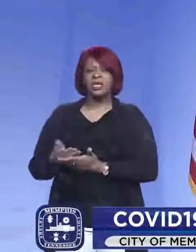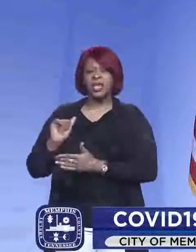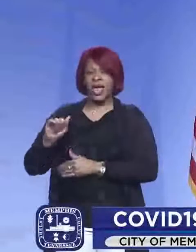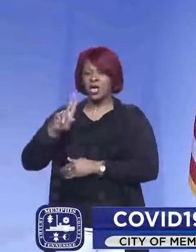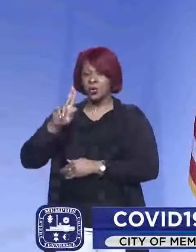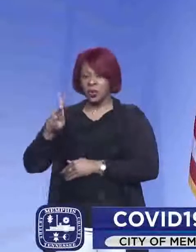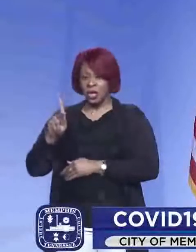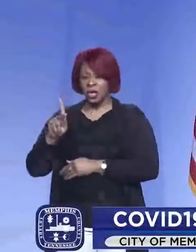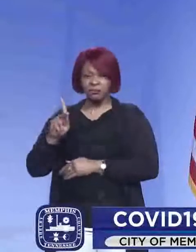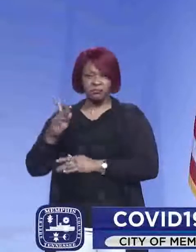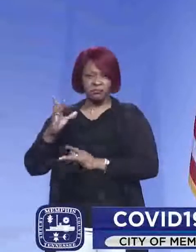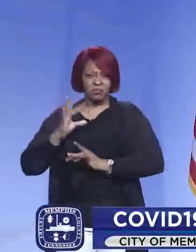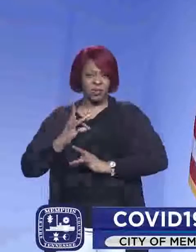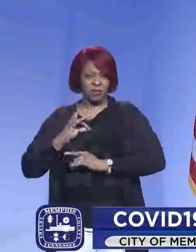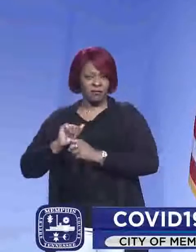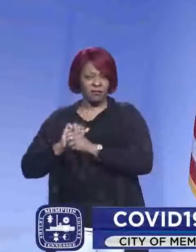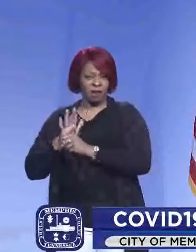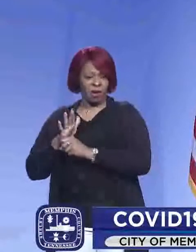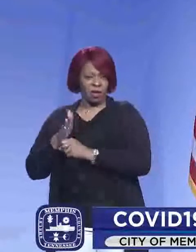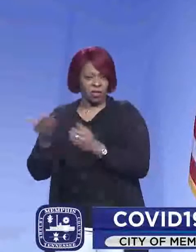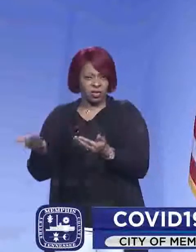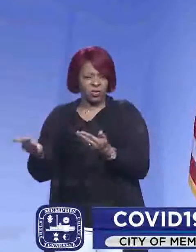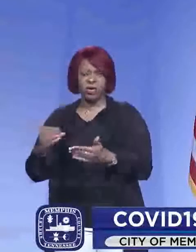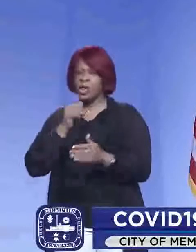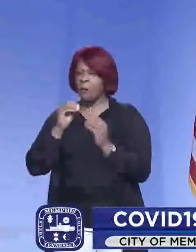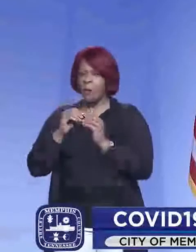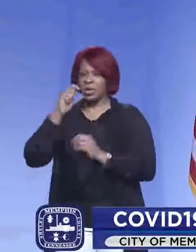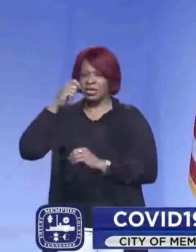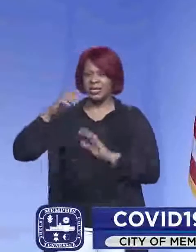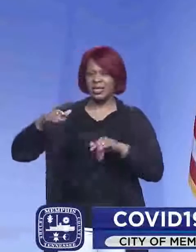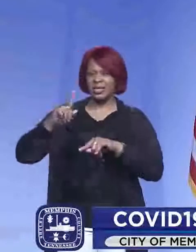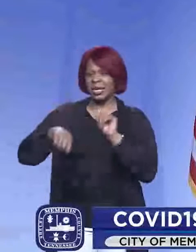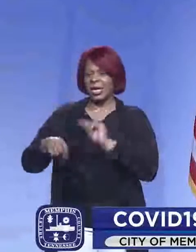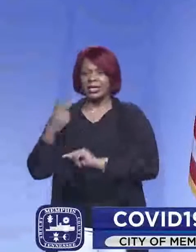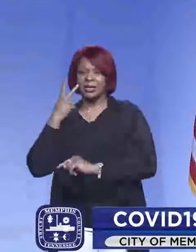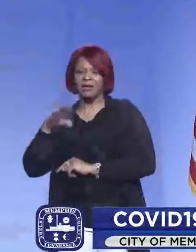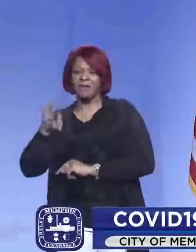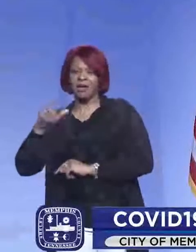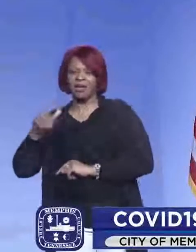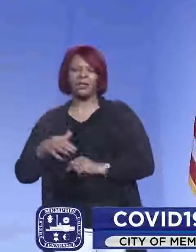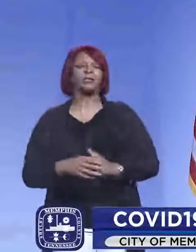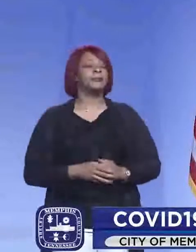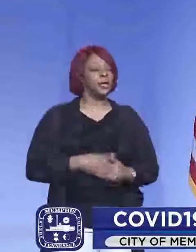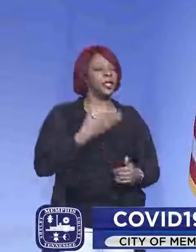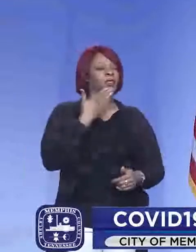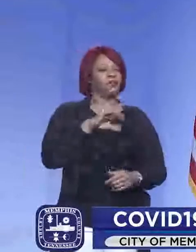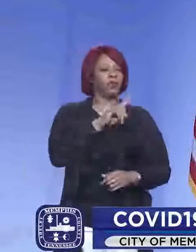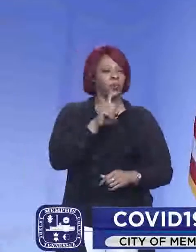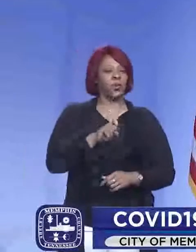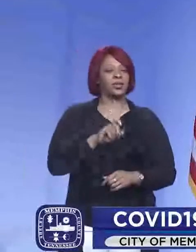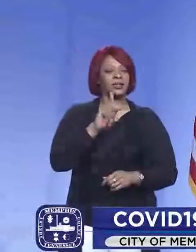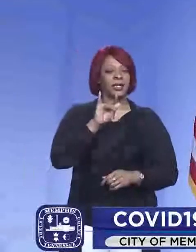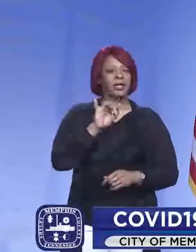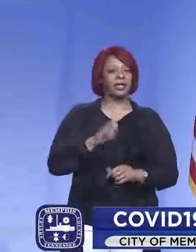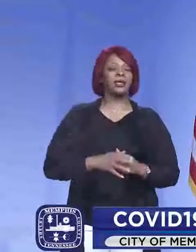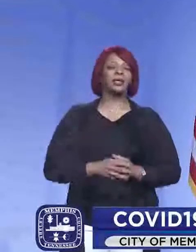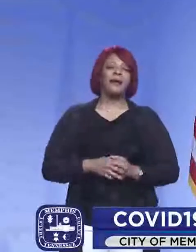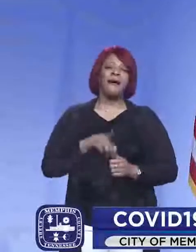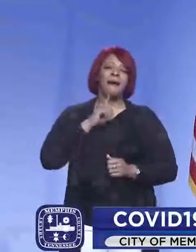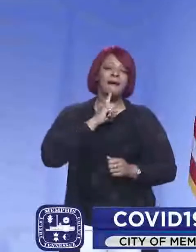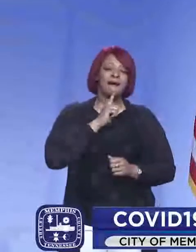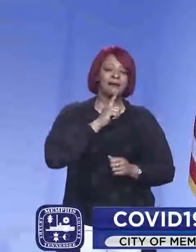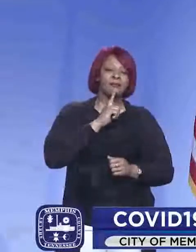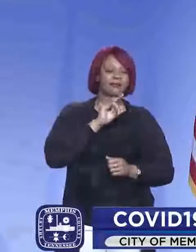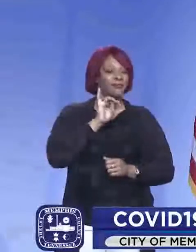if we just aren't doing enough testing to be able to tell. Yeah, thank you for the question, Katie. So actually,